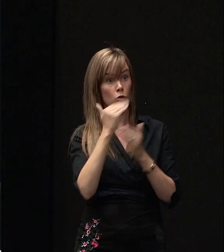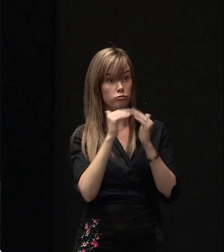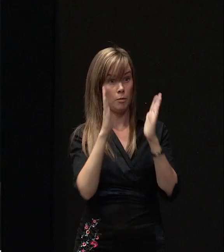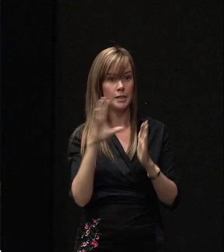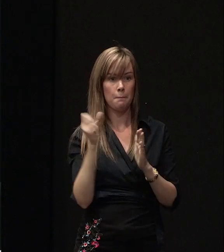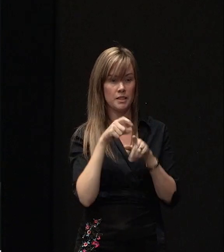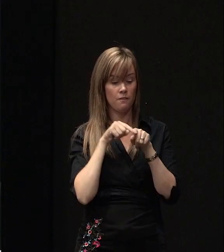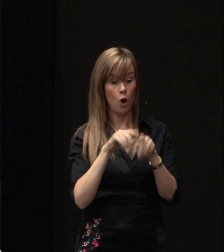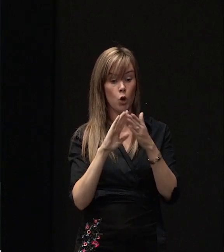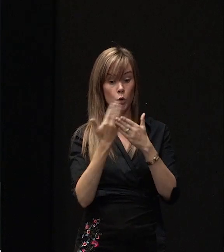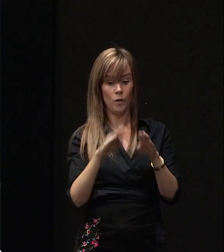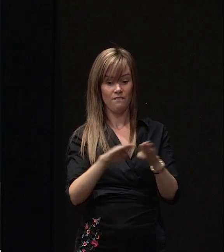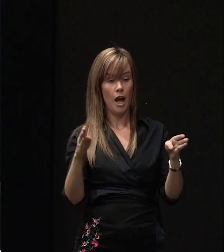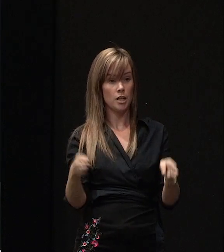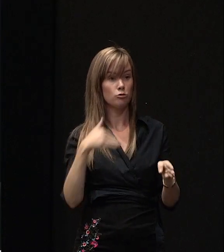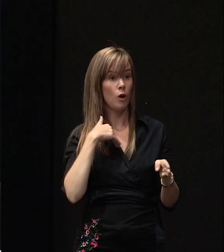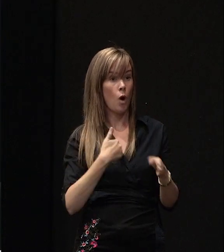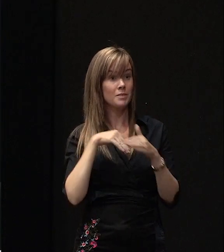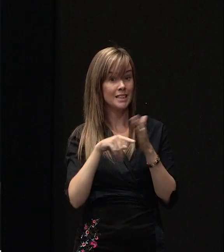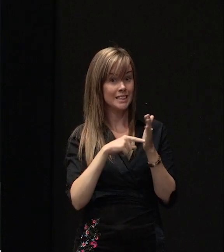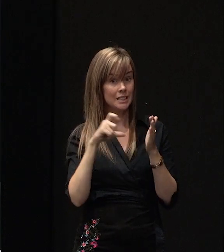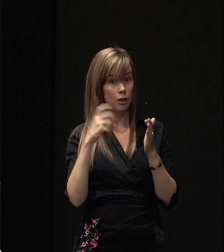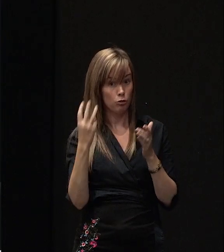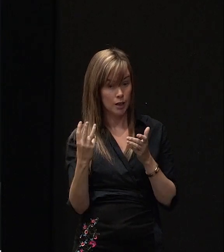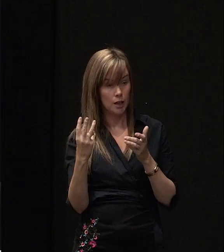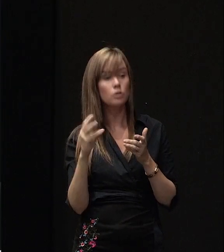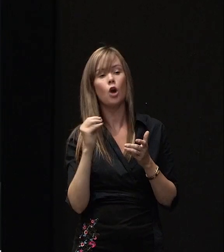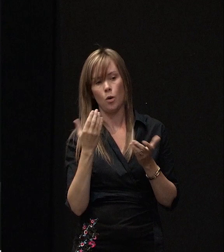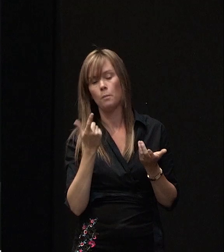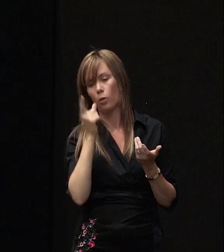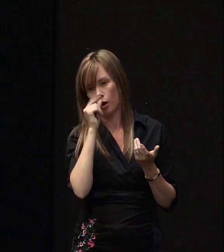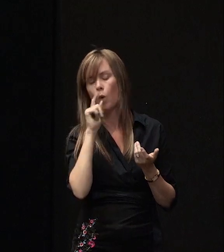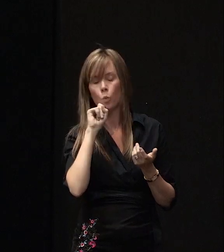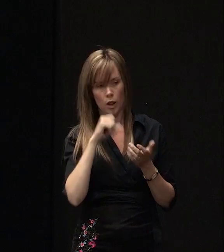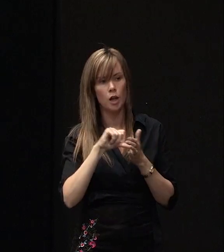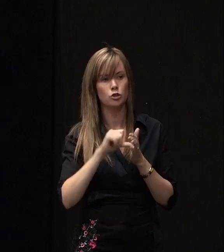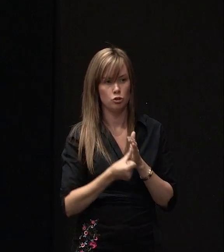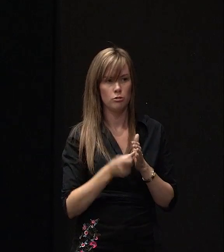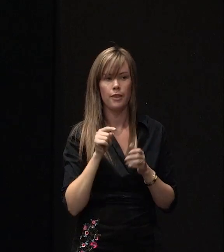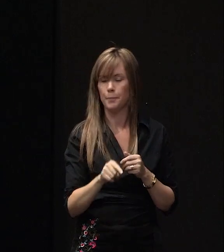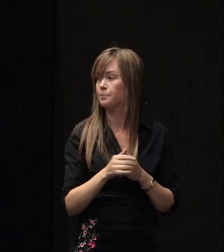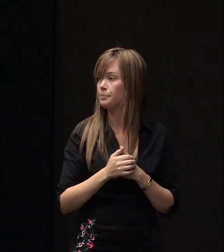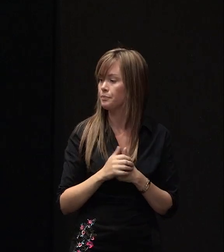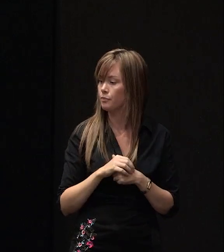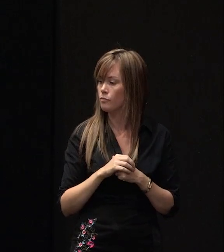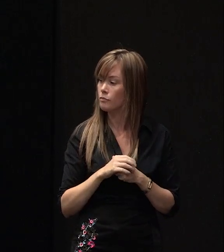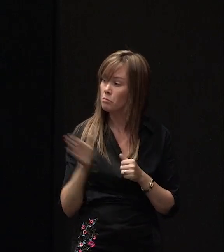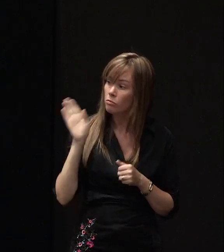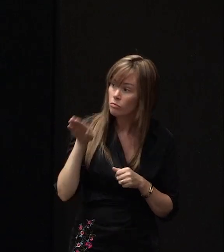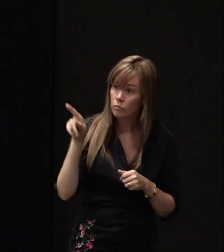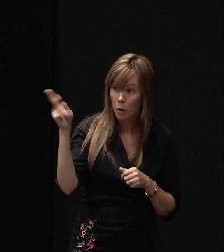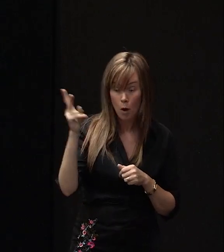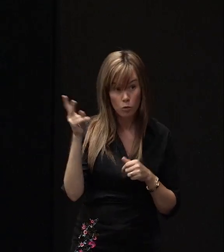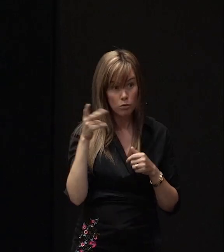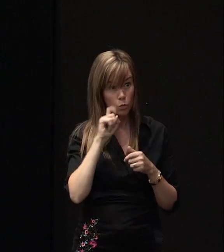with the new foundation requirements in TC3, it's more than likely than not that we would insure it. John or Pip, do you want to add anything there? You're both insuring